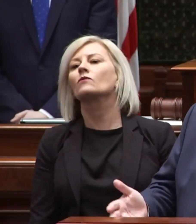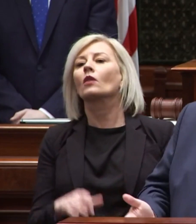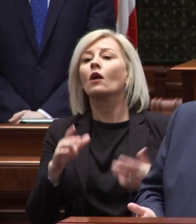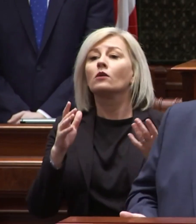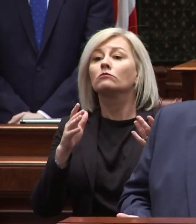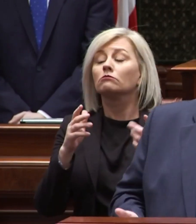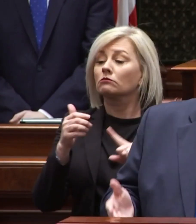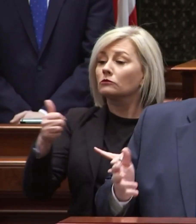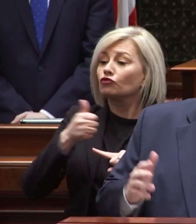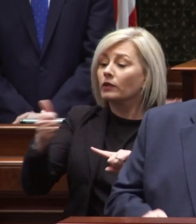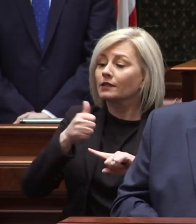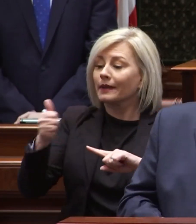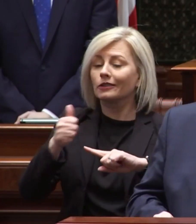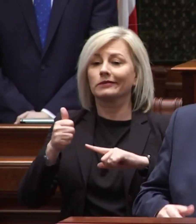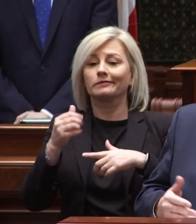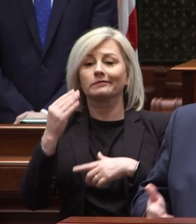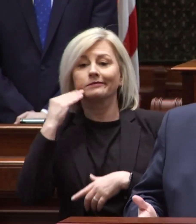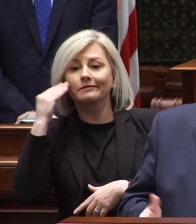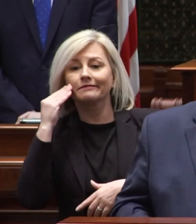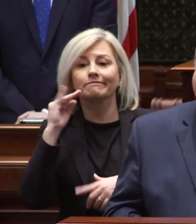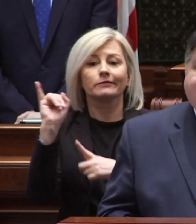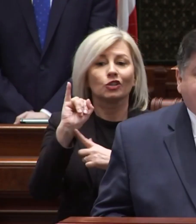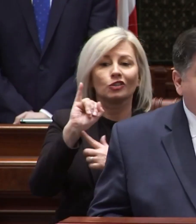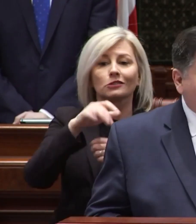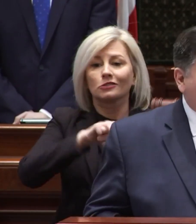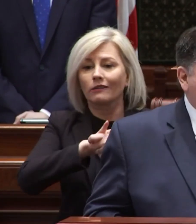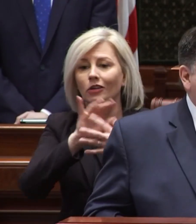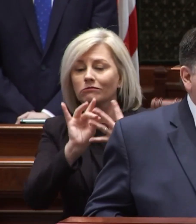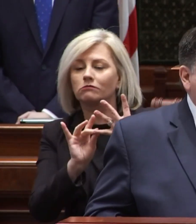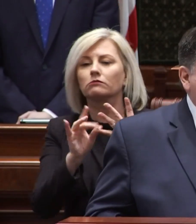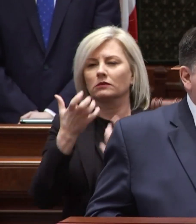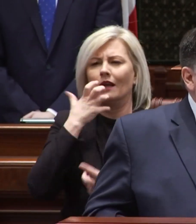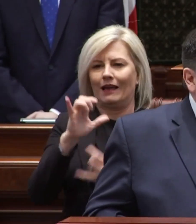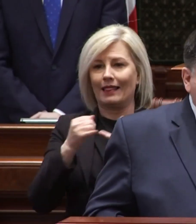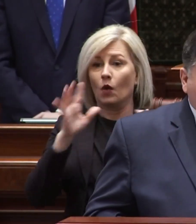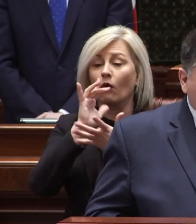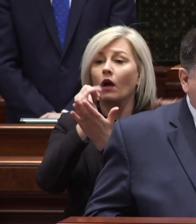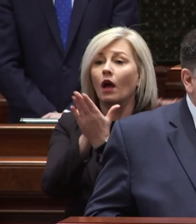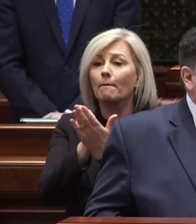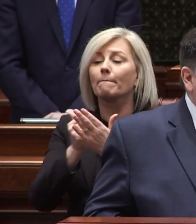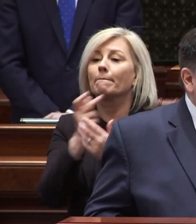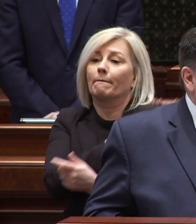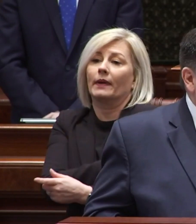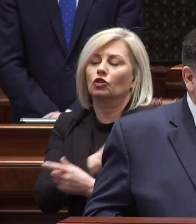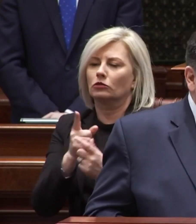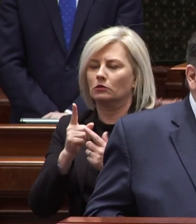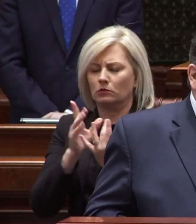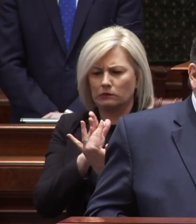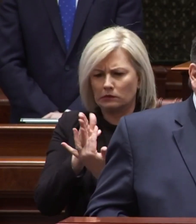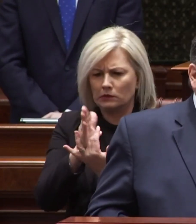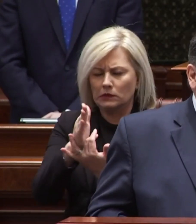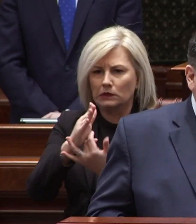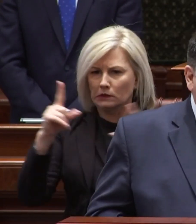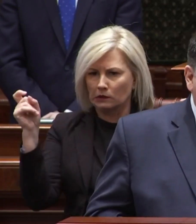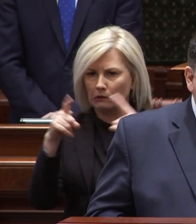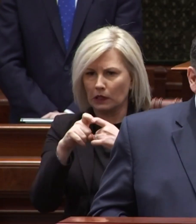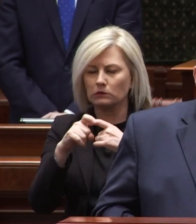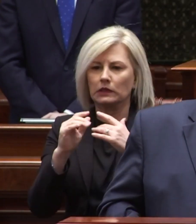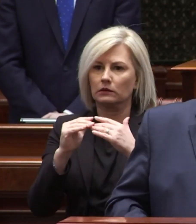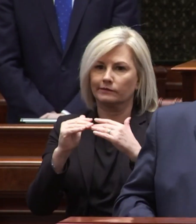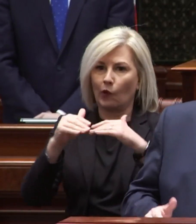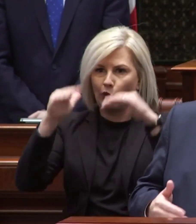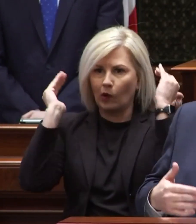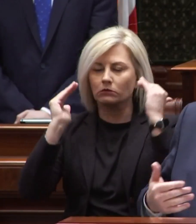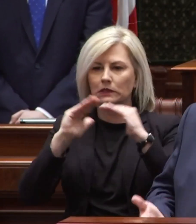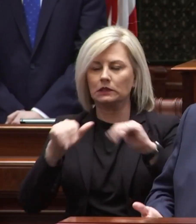from transportation and lodging to insurance coverage options the hotline will help patients traverse a complex and overwhelmed system